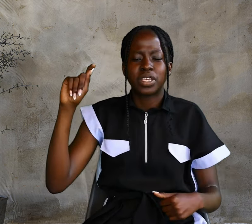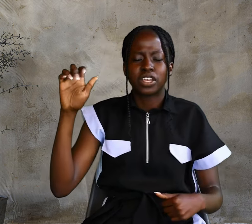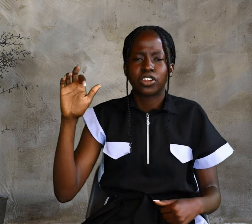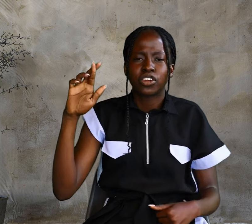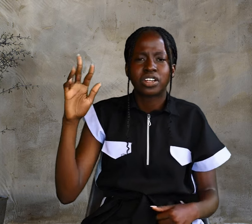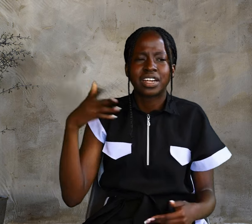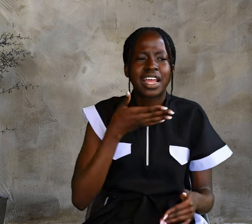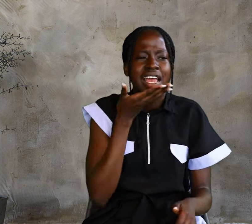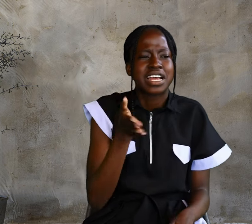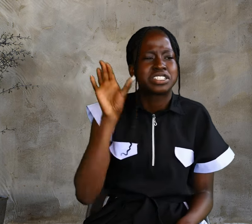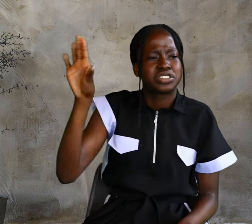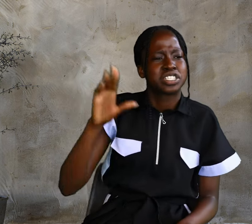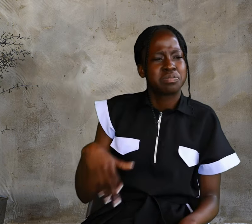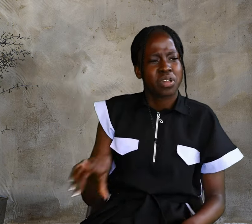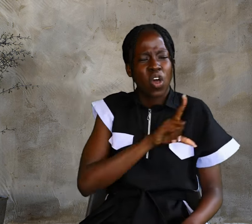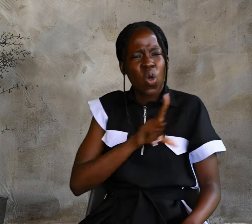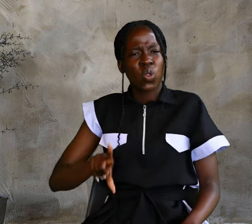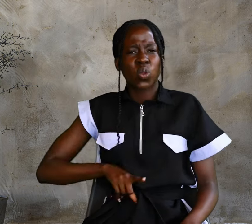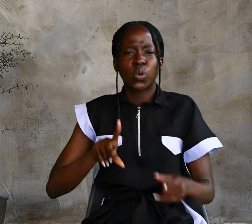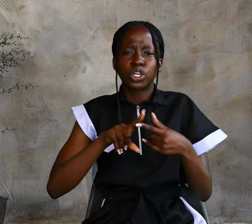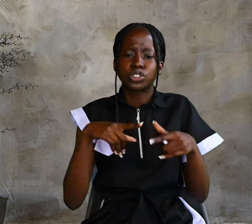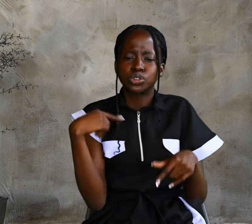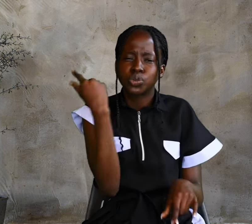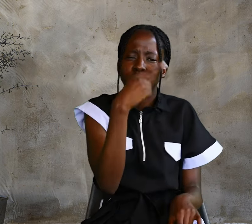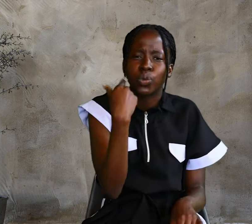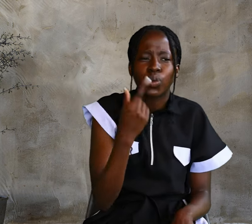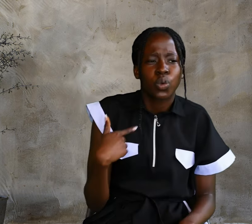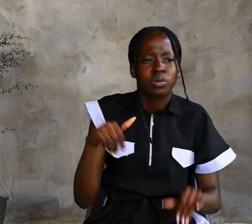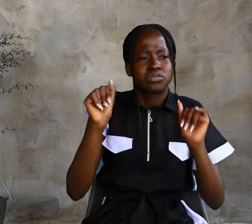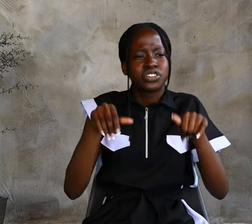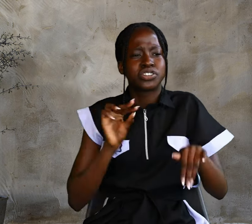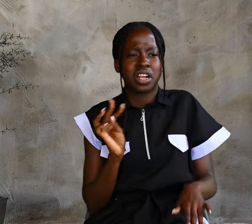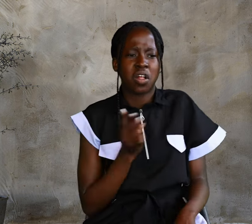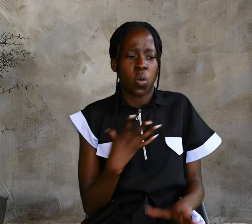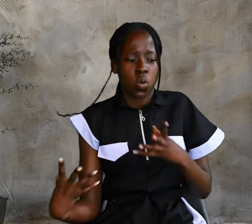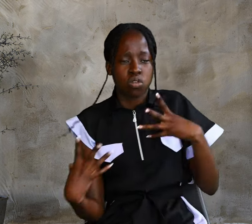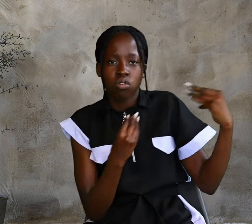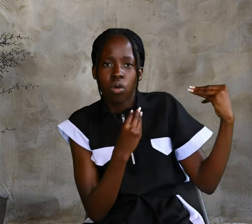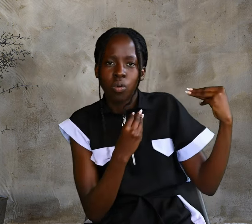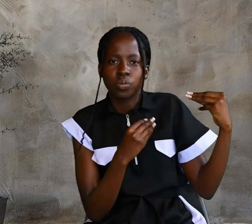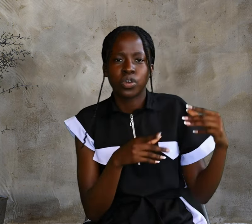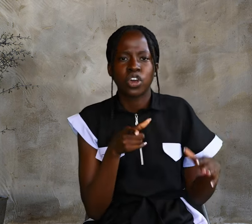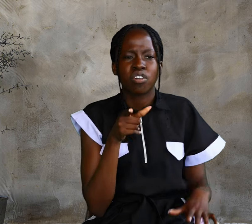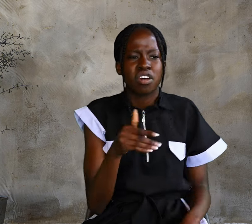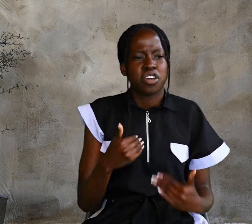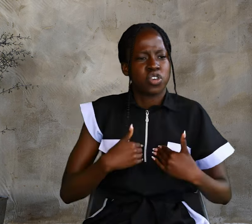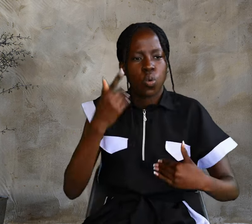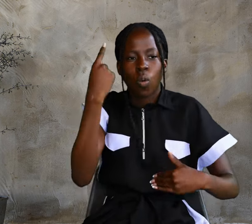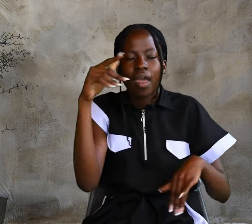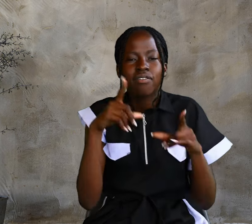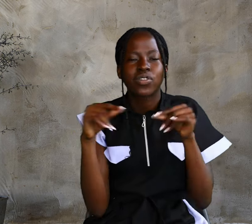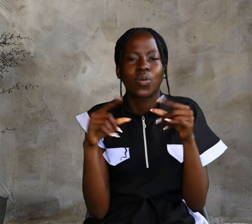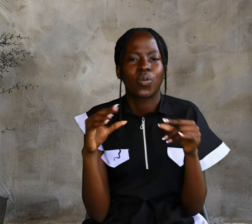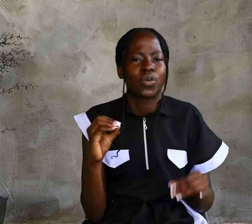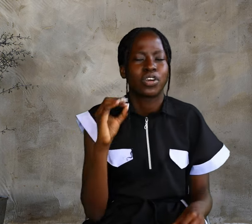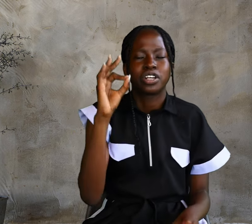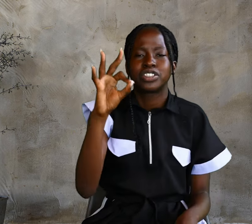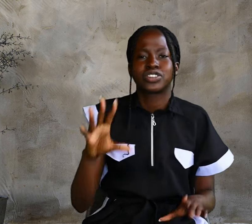Peter answered Him, The Lord, to whom shall we go? You have the